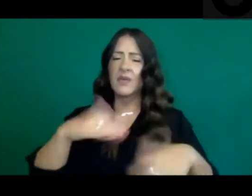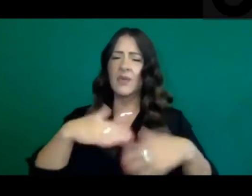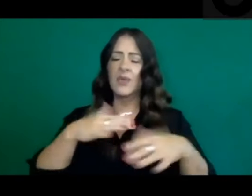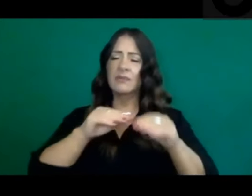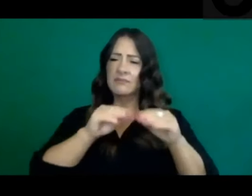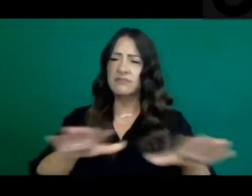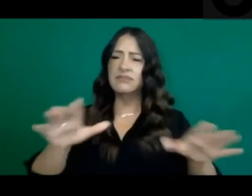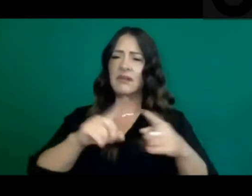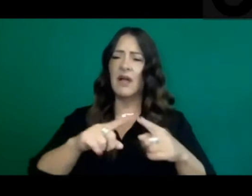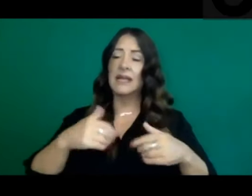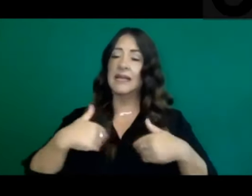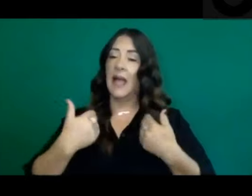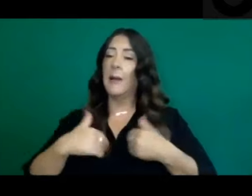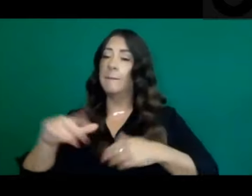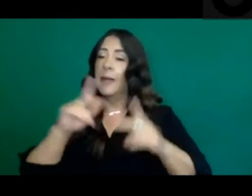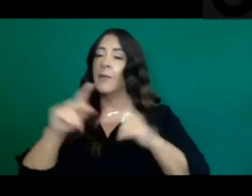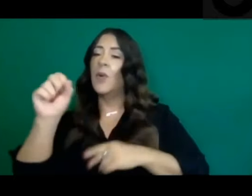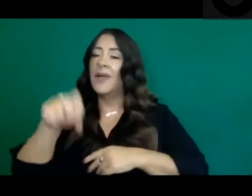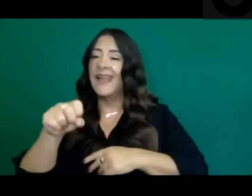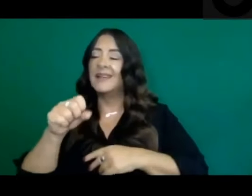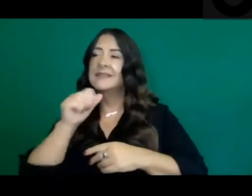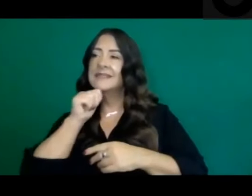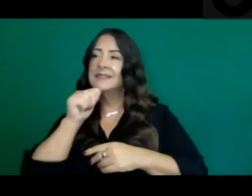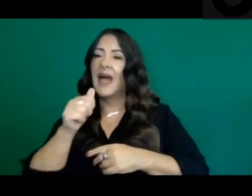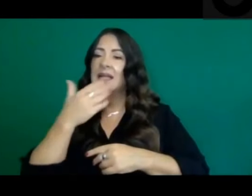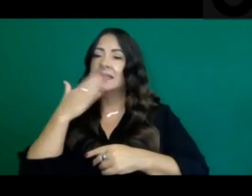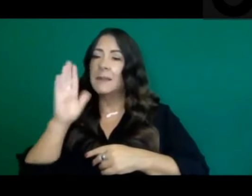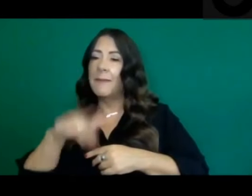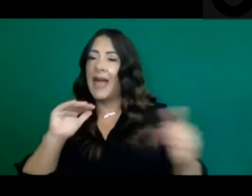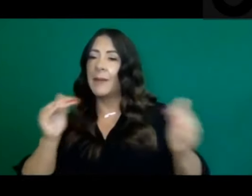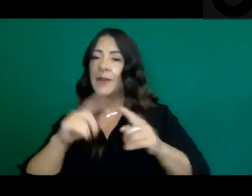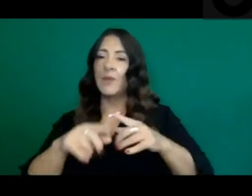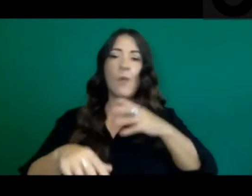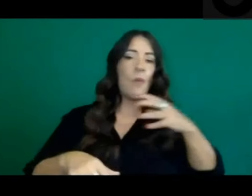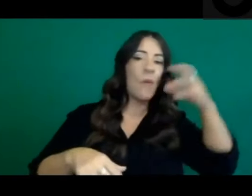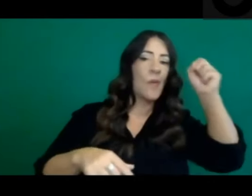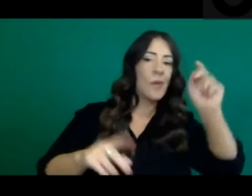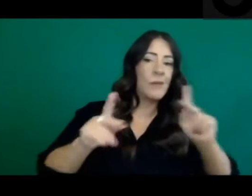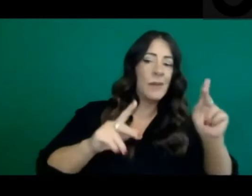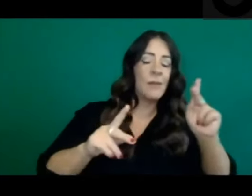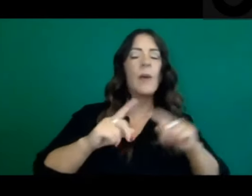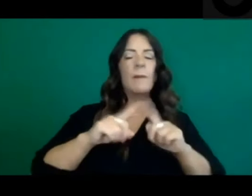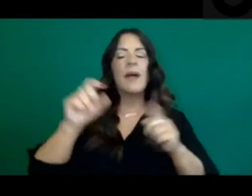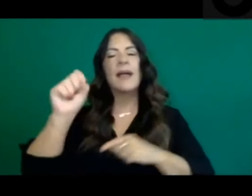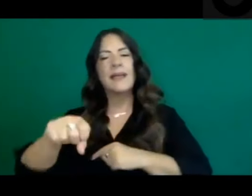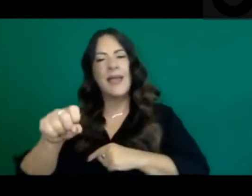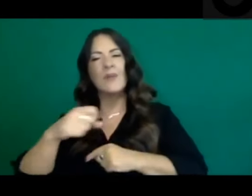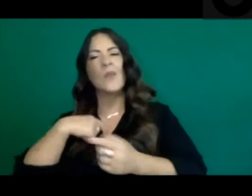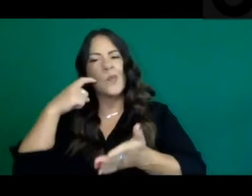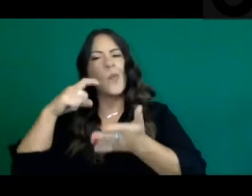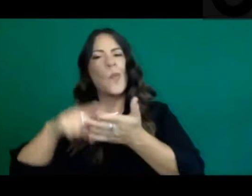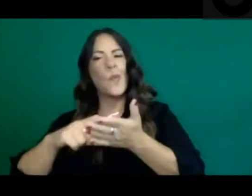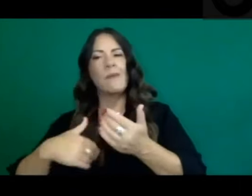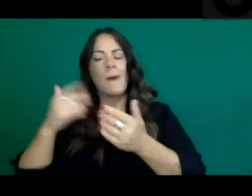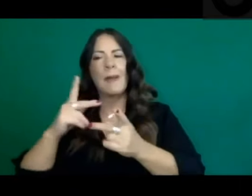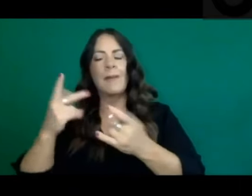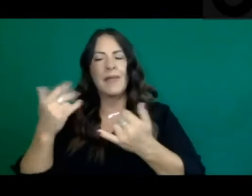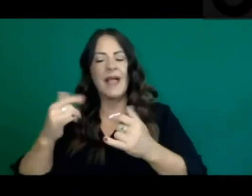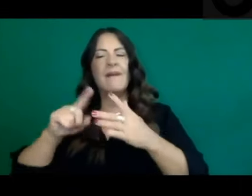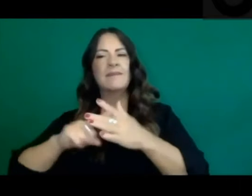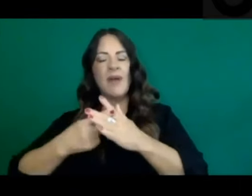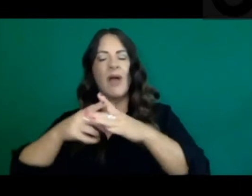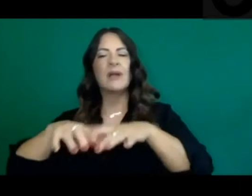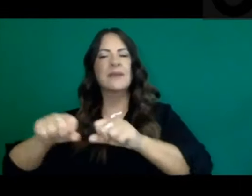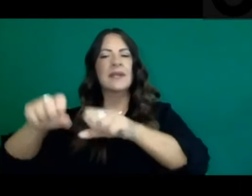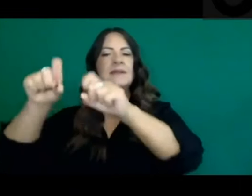Although we are, because we're seeing more young people get tested, we're identifying some more cases. Flu